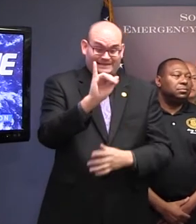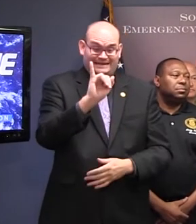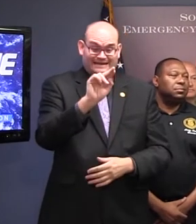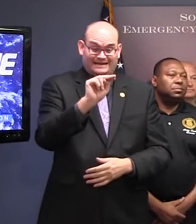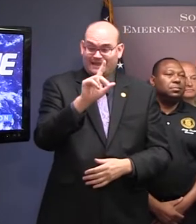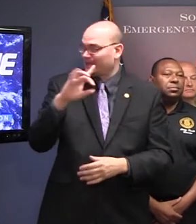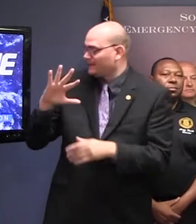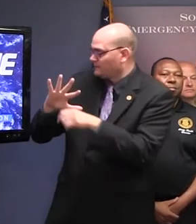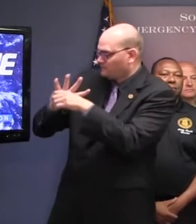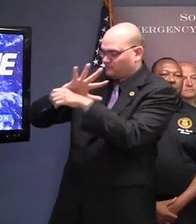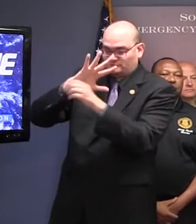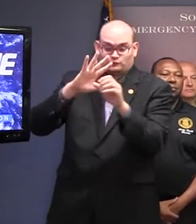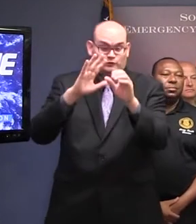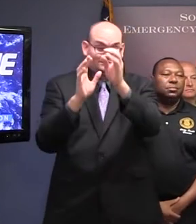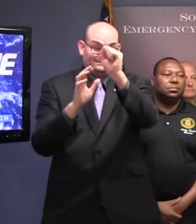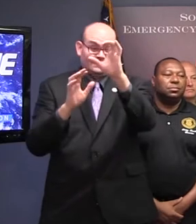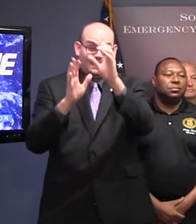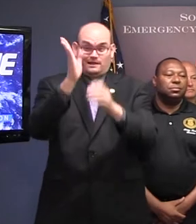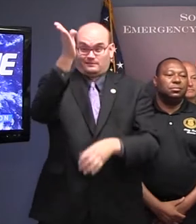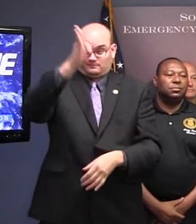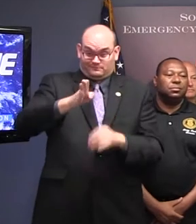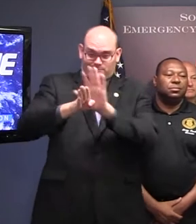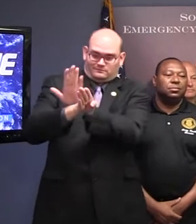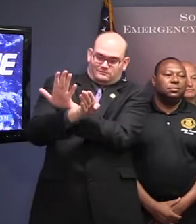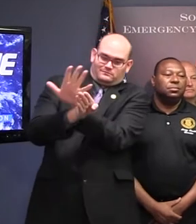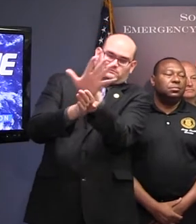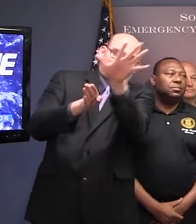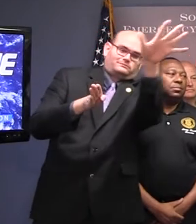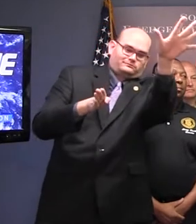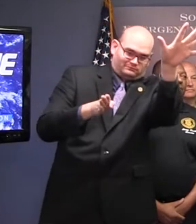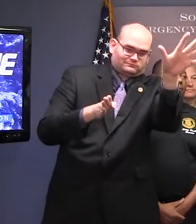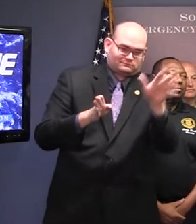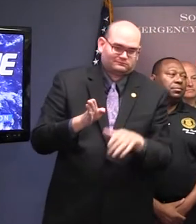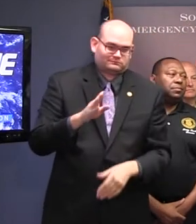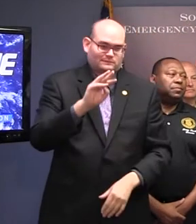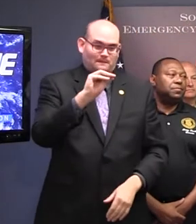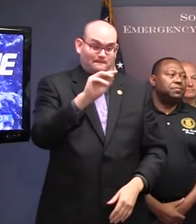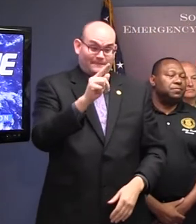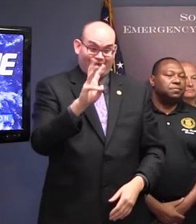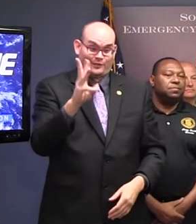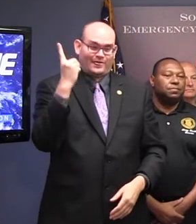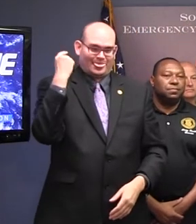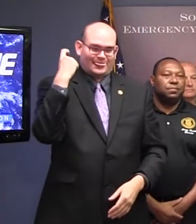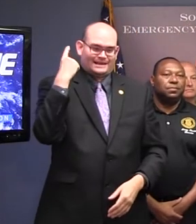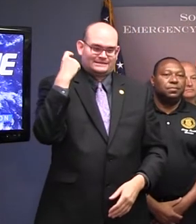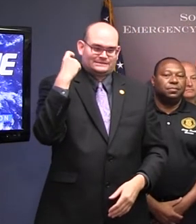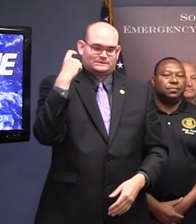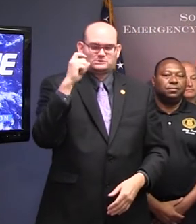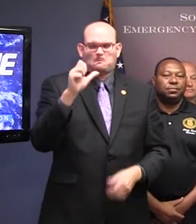Matthew last year, those winds were really focused for coastal areas. So we're going to see those wind impacts farther inland.